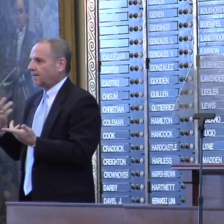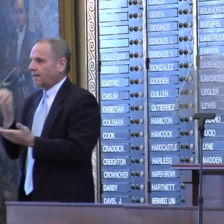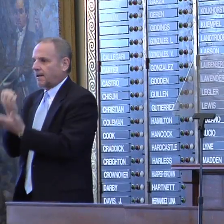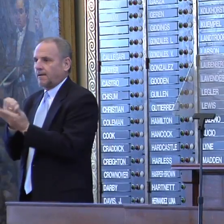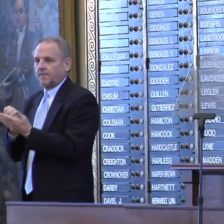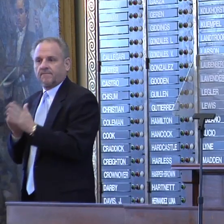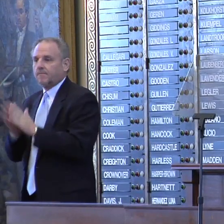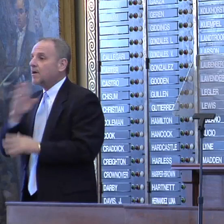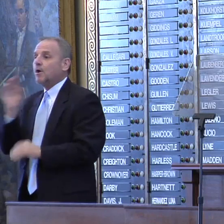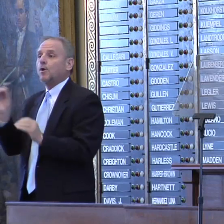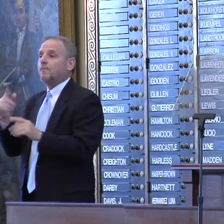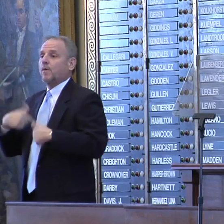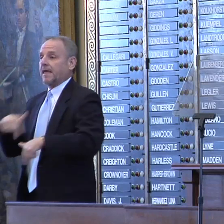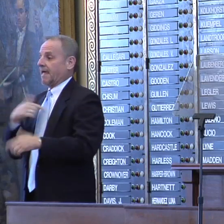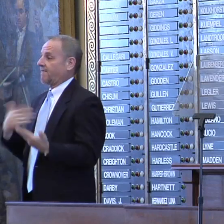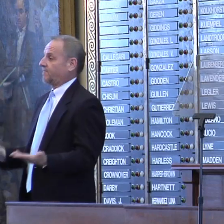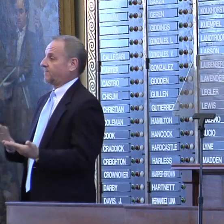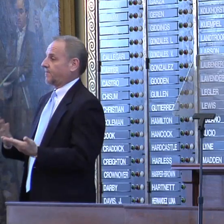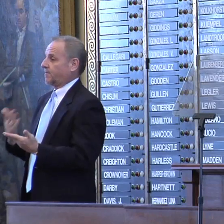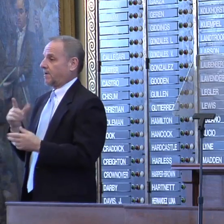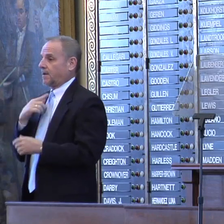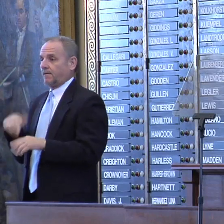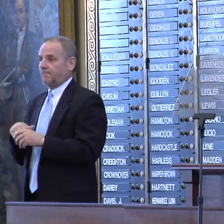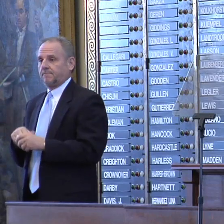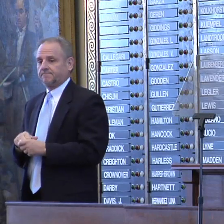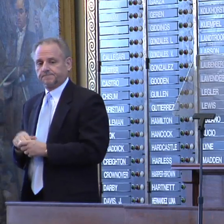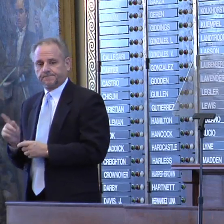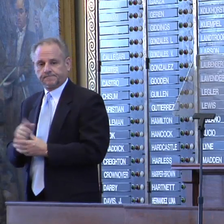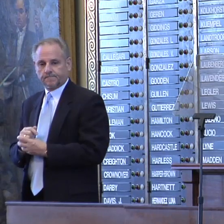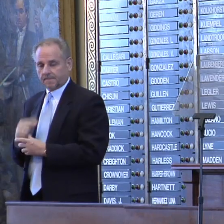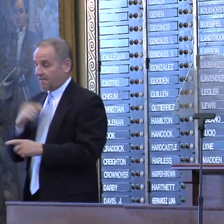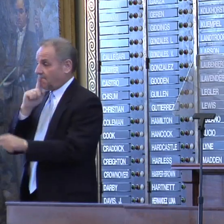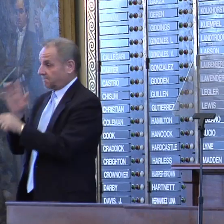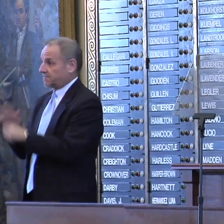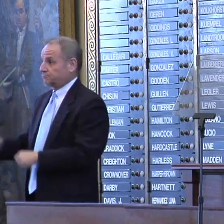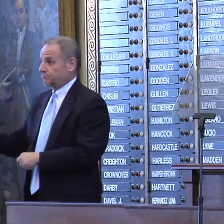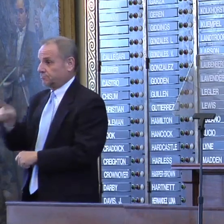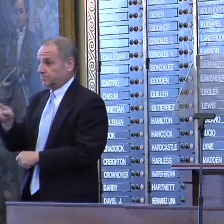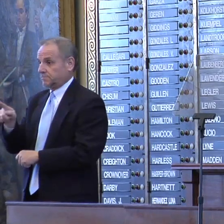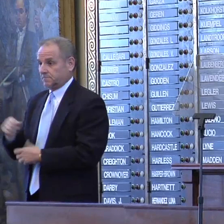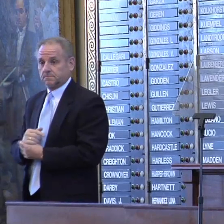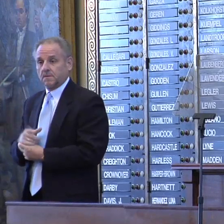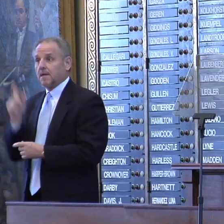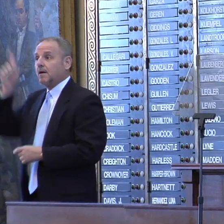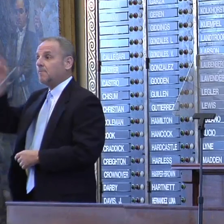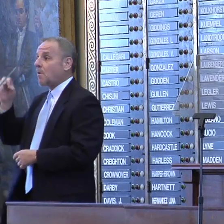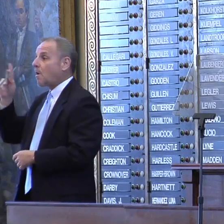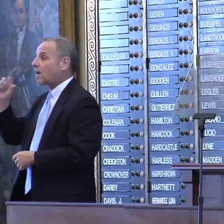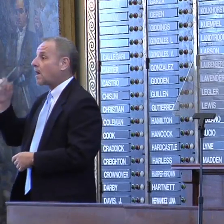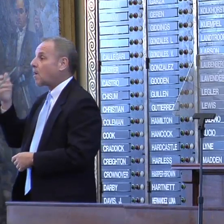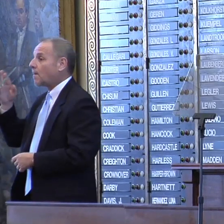nobody would be happier than my fellow governors. I guarantee you, Mary Fallon up in Oklahoma,